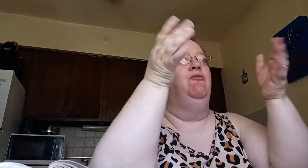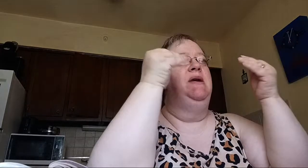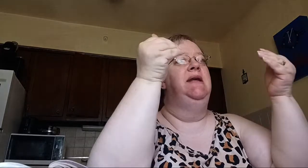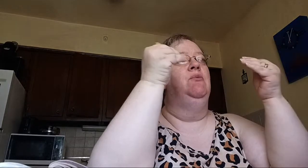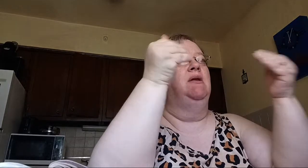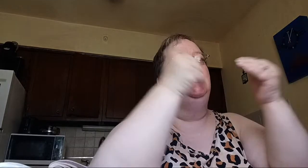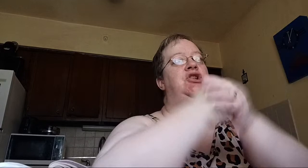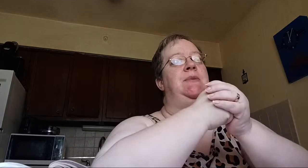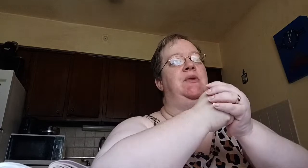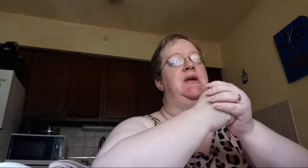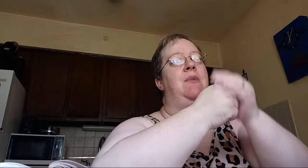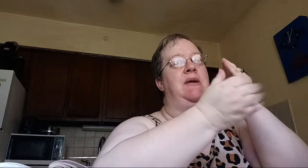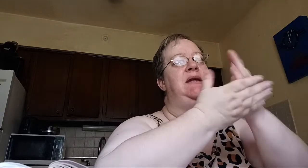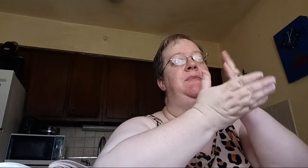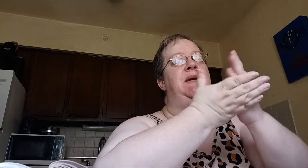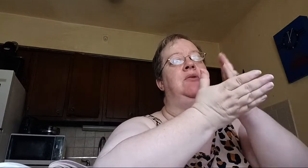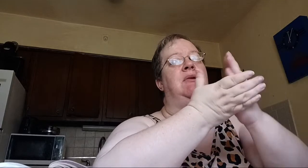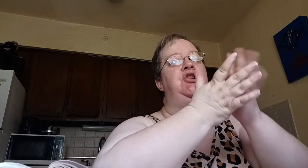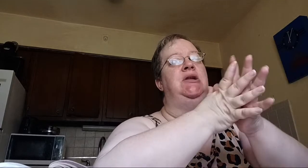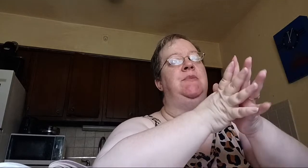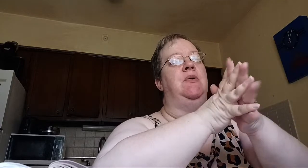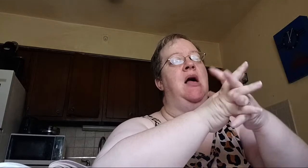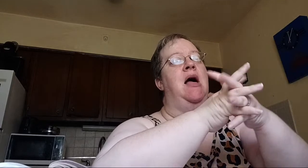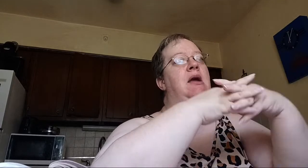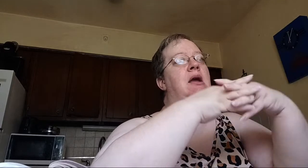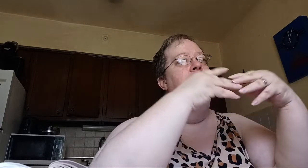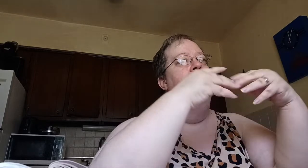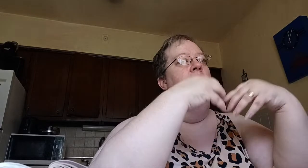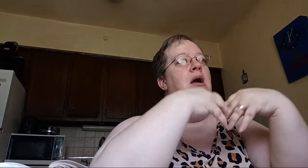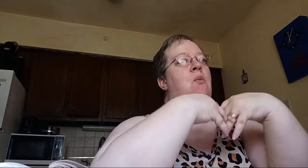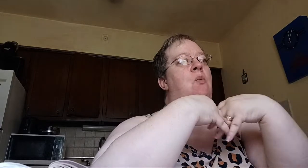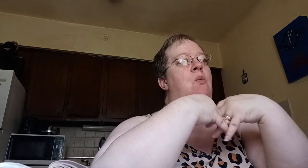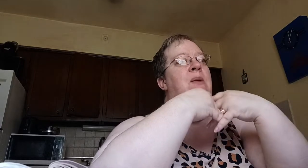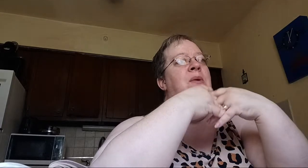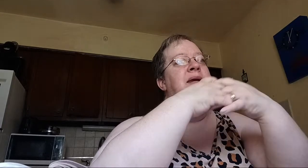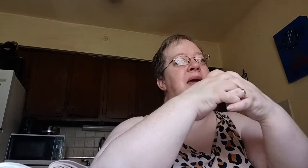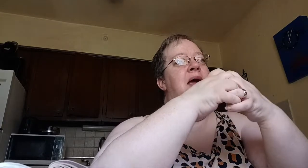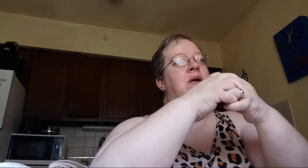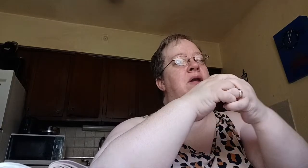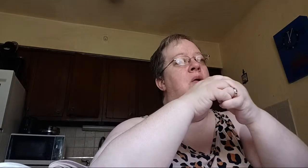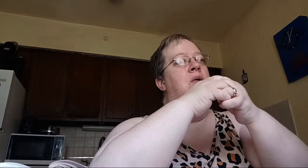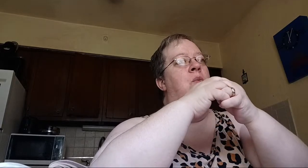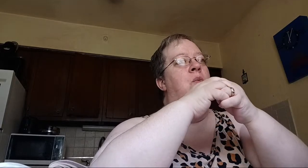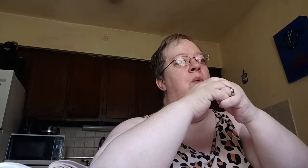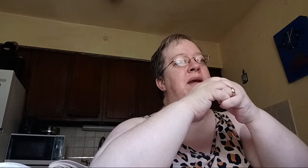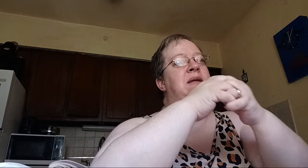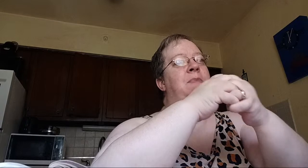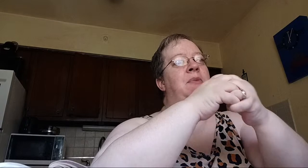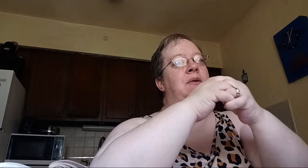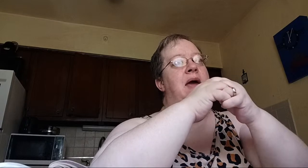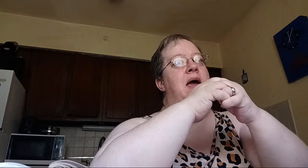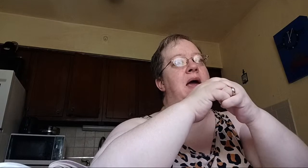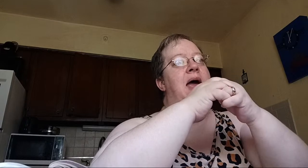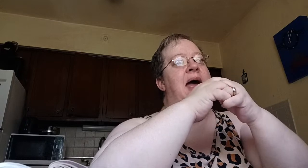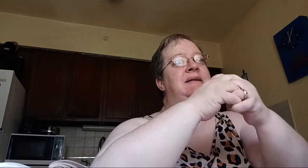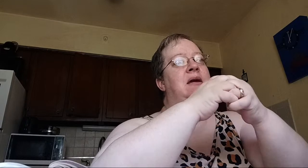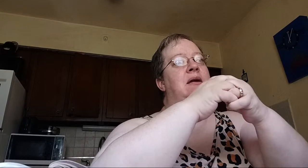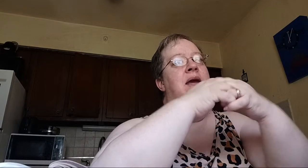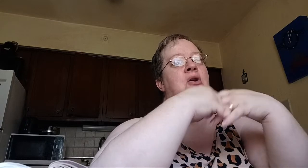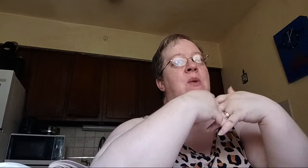we need a relationship with God. We need to be in a relationship with God. We need to, you know, we need to be able to ask, you know, we can